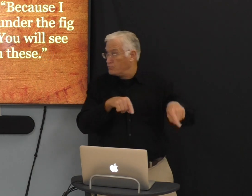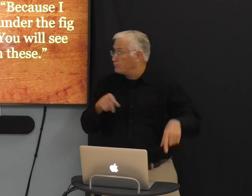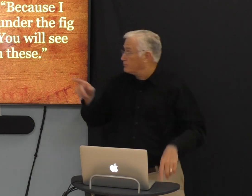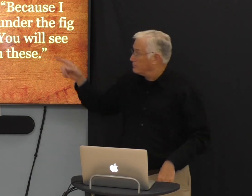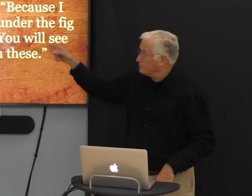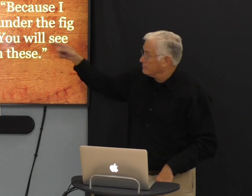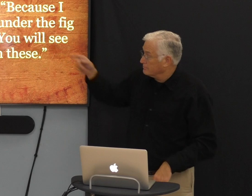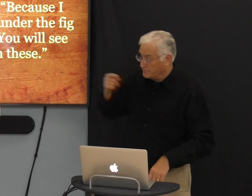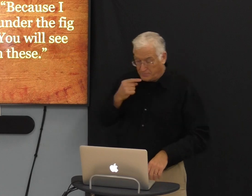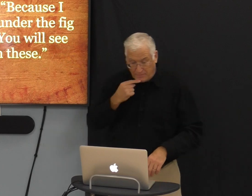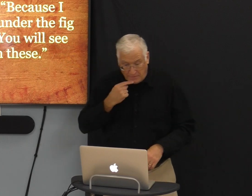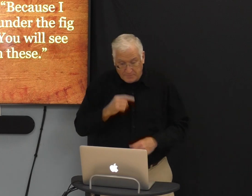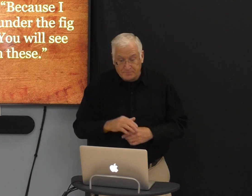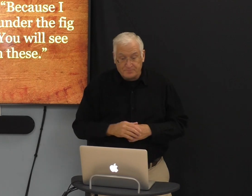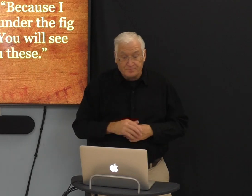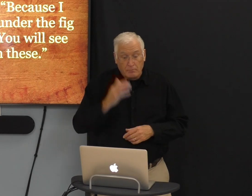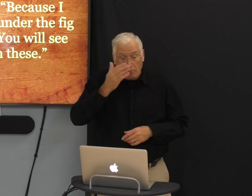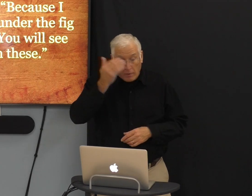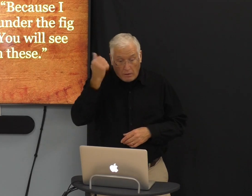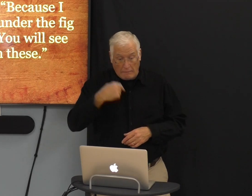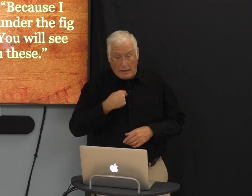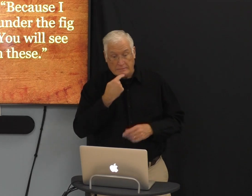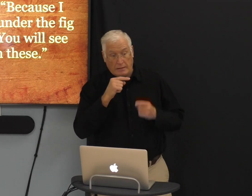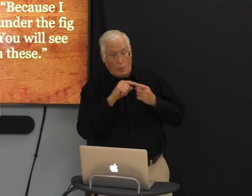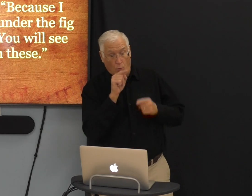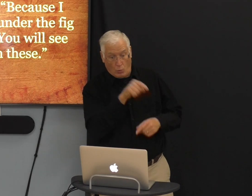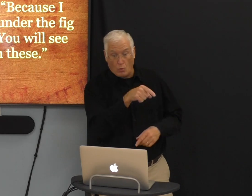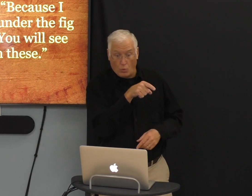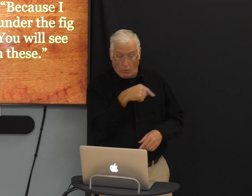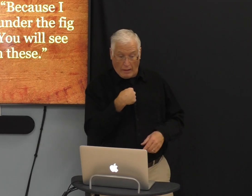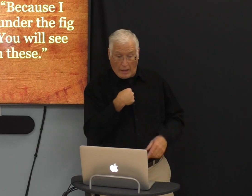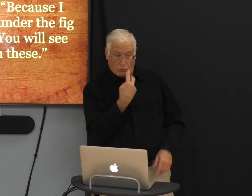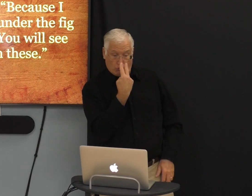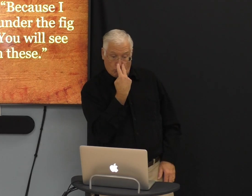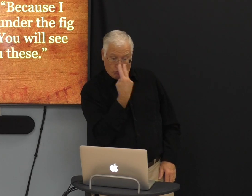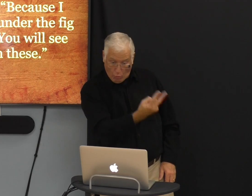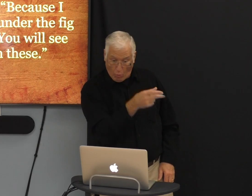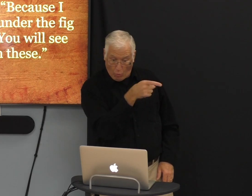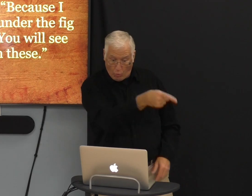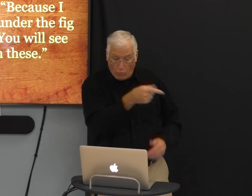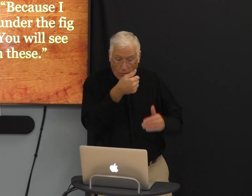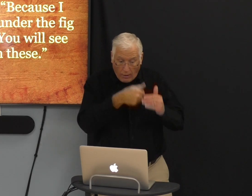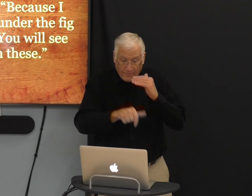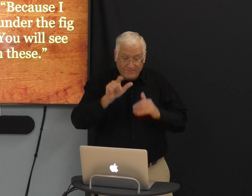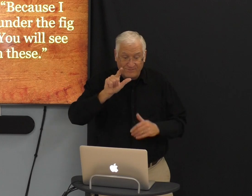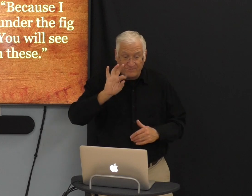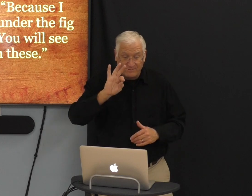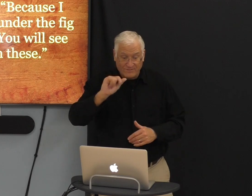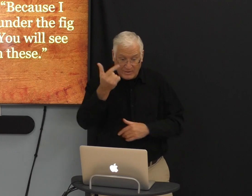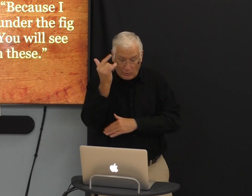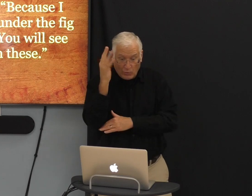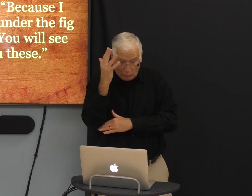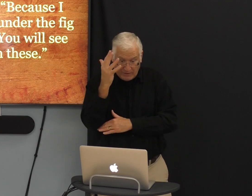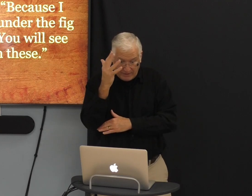So Jesus answered him. Because I said to you, I saw you under the fig tree.